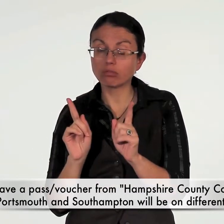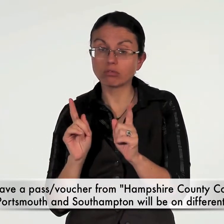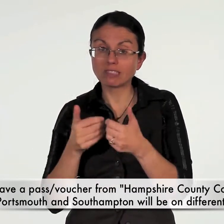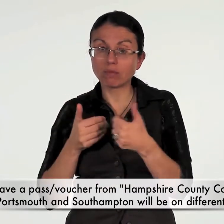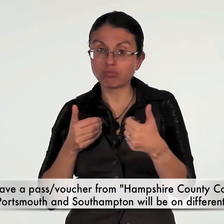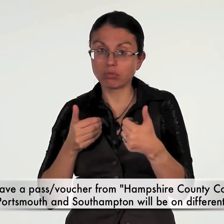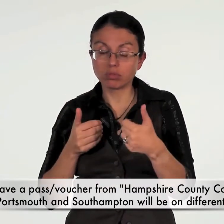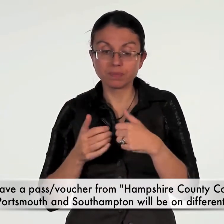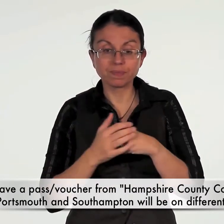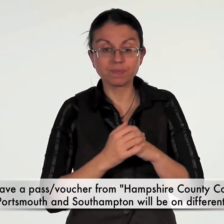schemes.